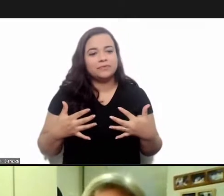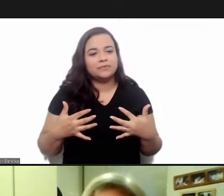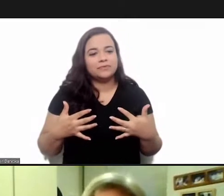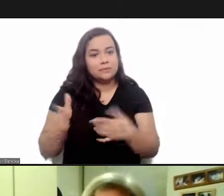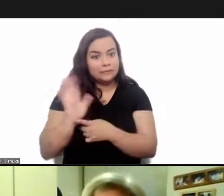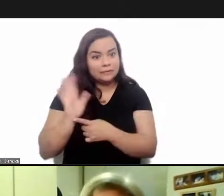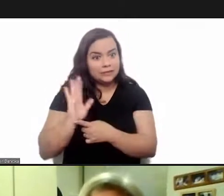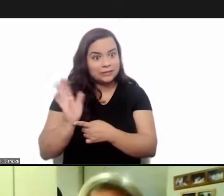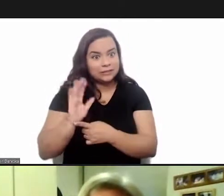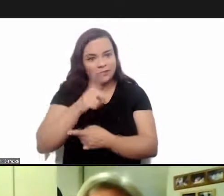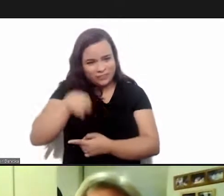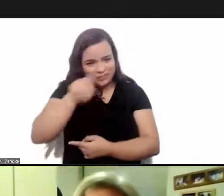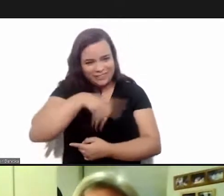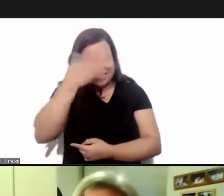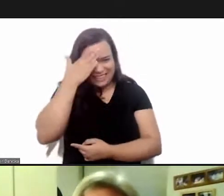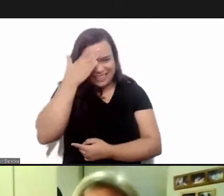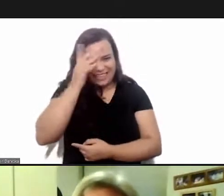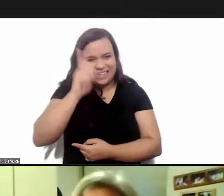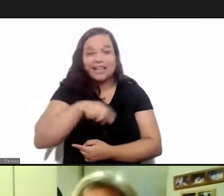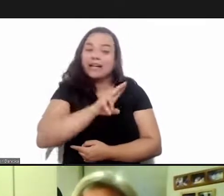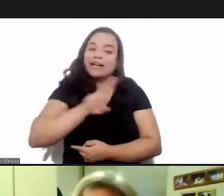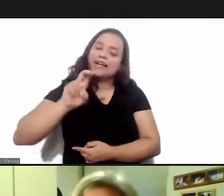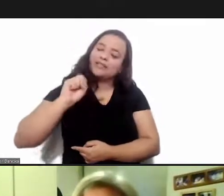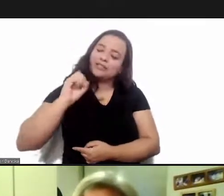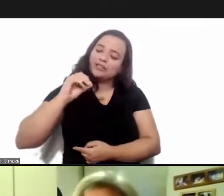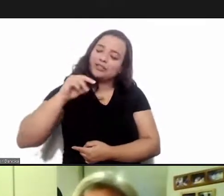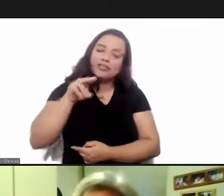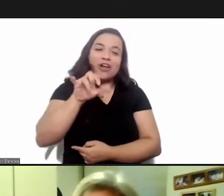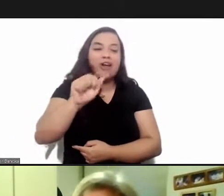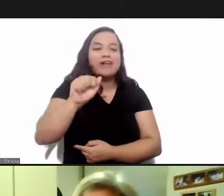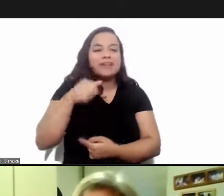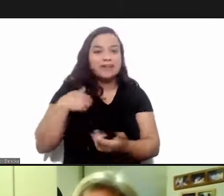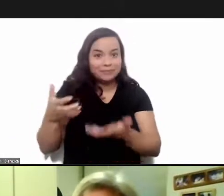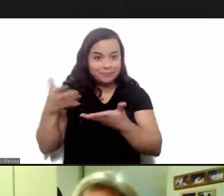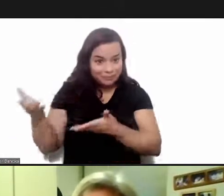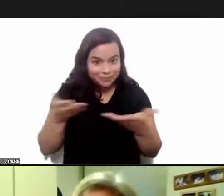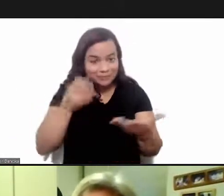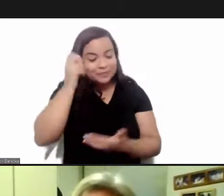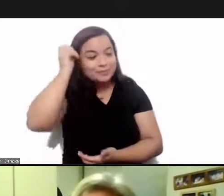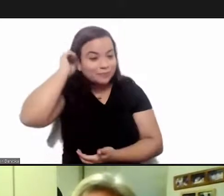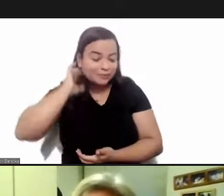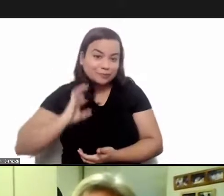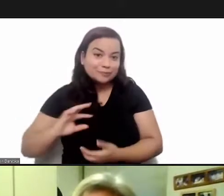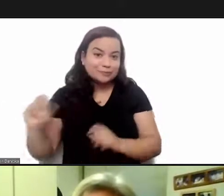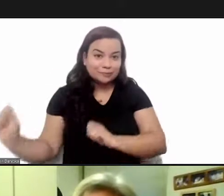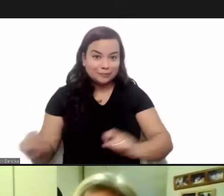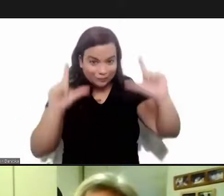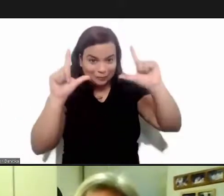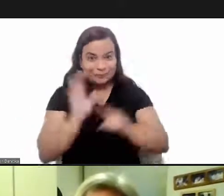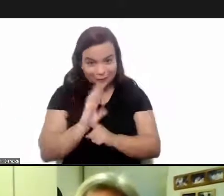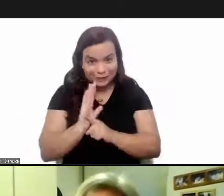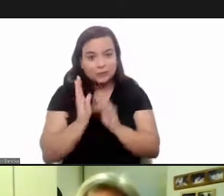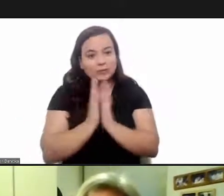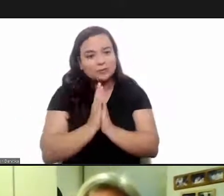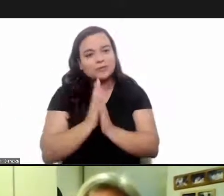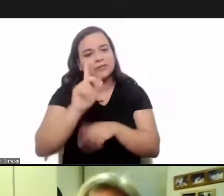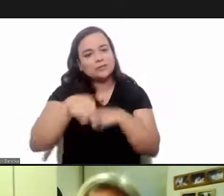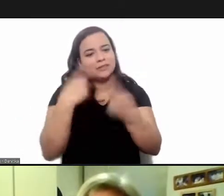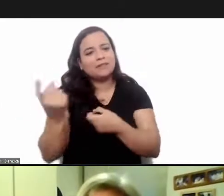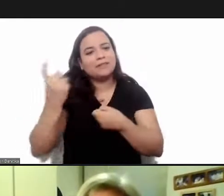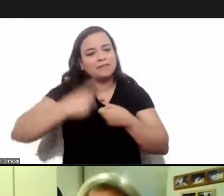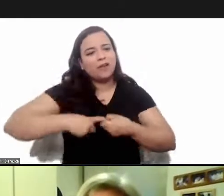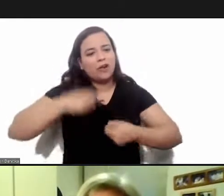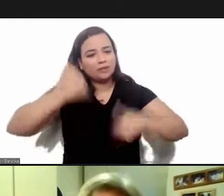which of course you're familiar with but which the audience doesn't know i'd like to ask the